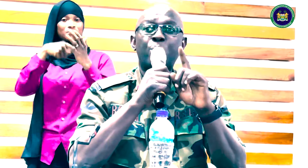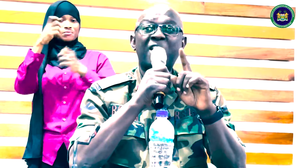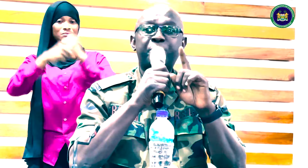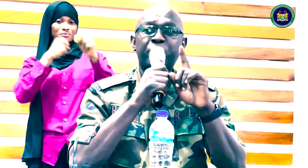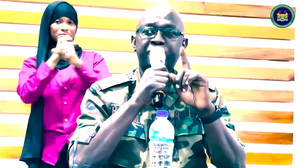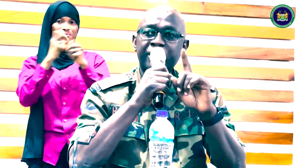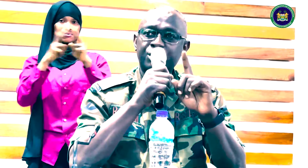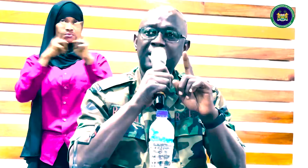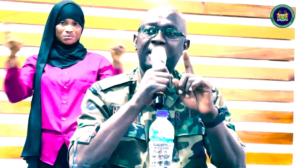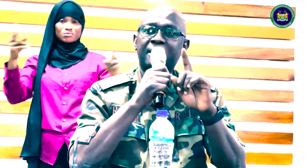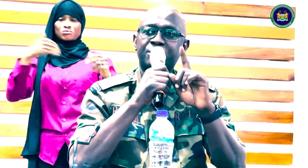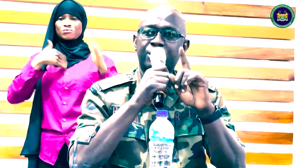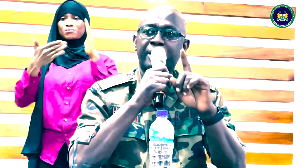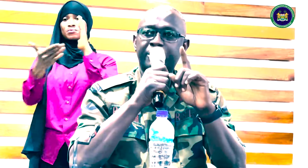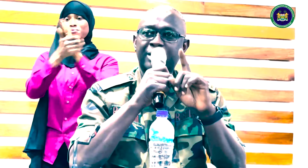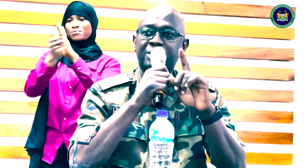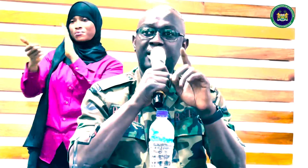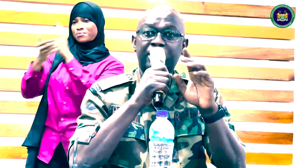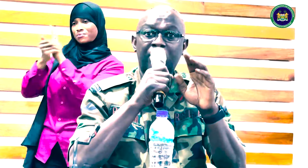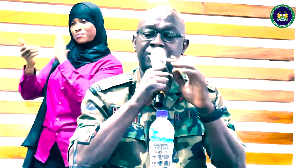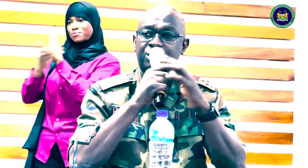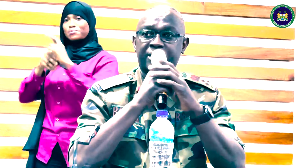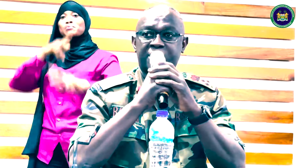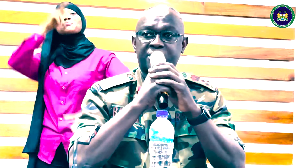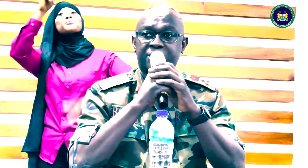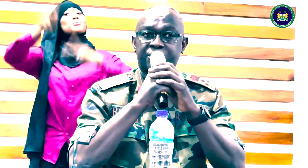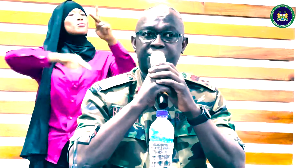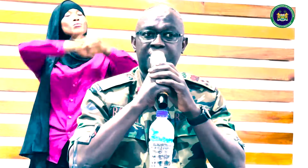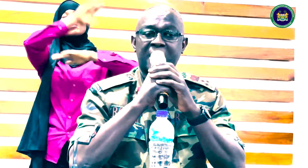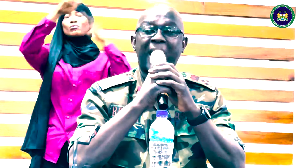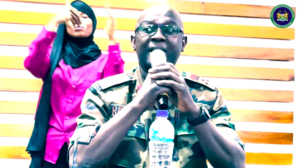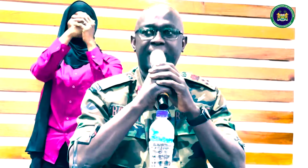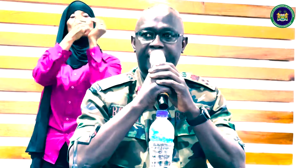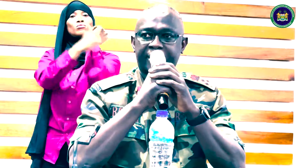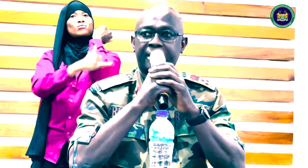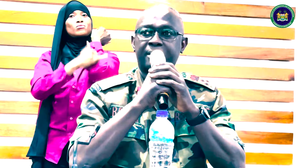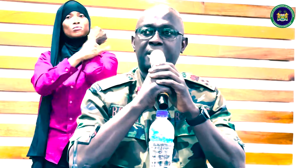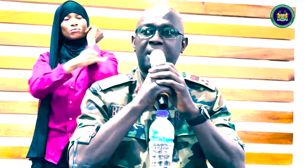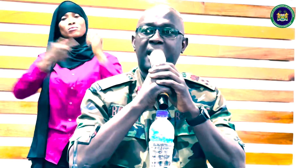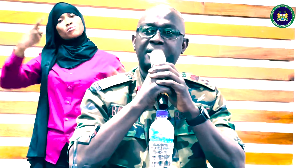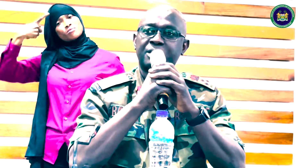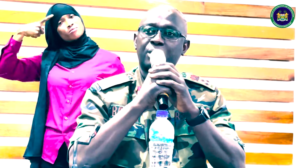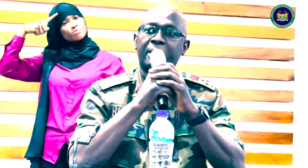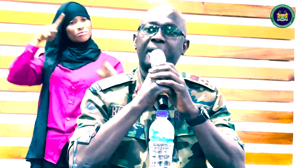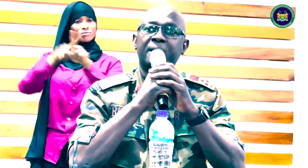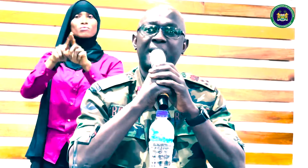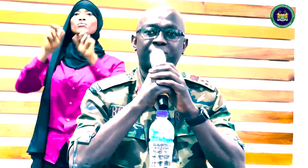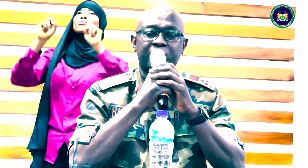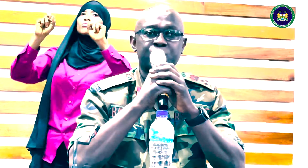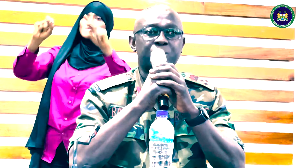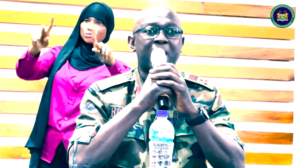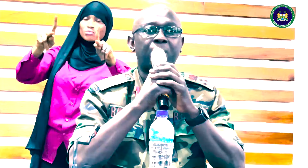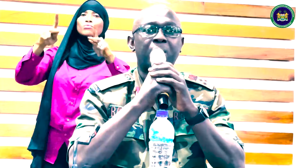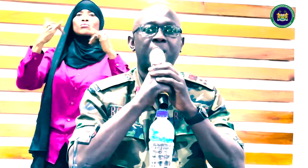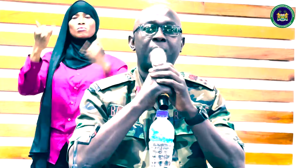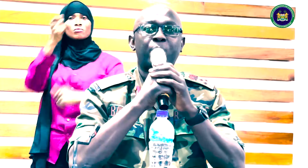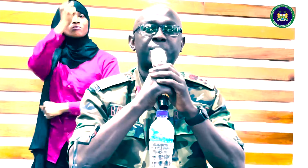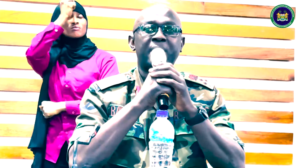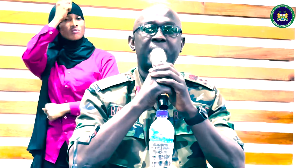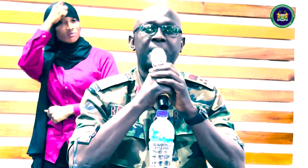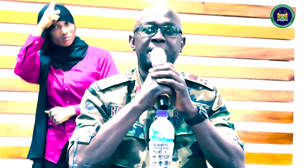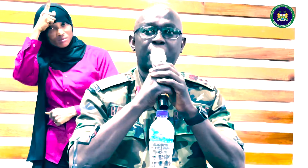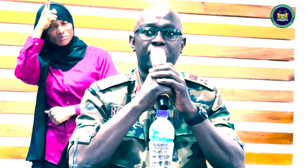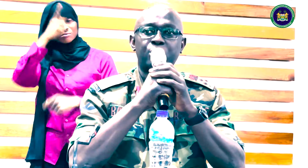we have professional security personnel in all the security agencies and they agree. And they said, okay, they have understood now.